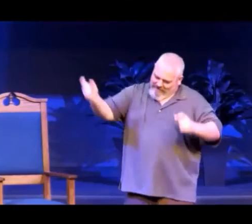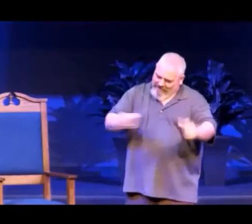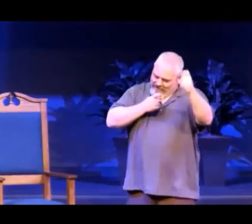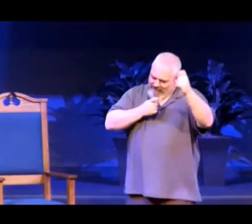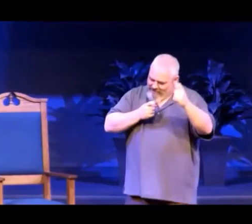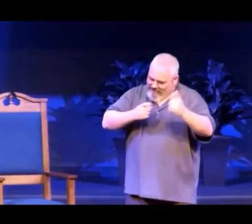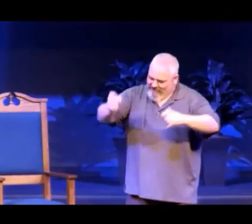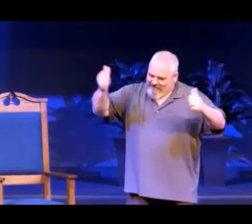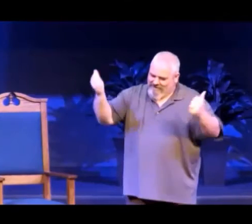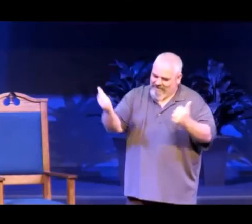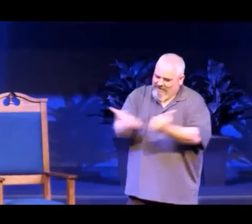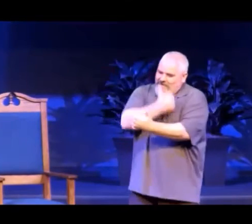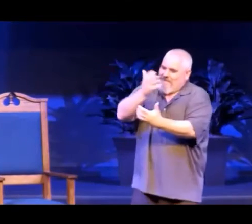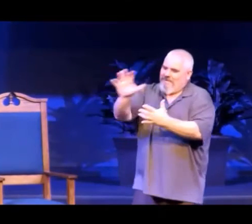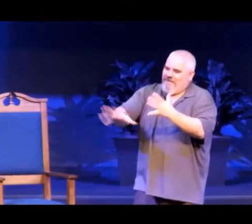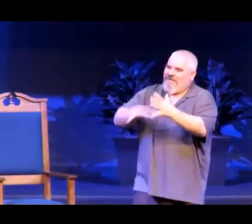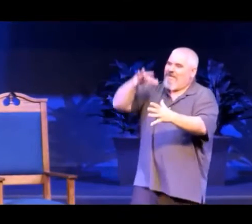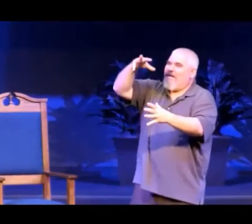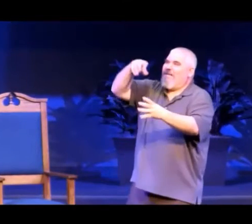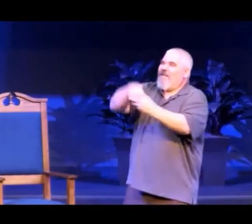be any other Jesus,